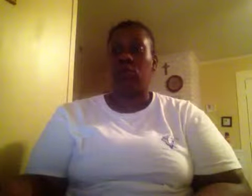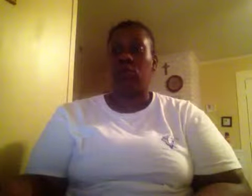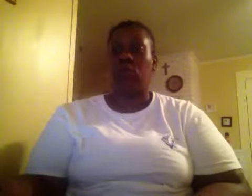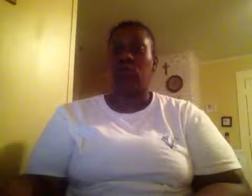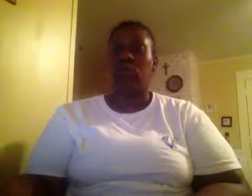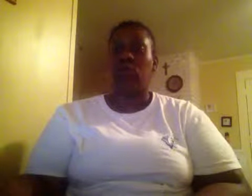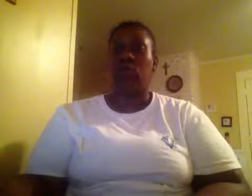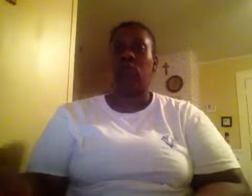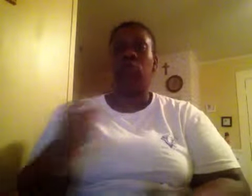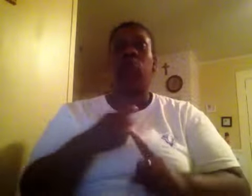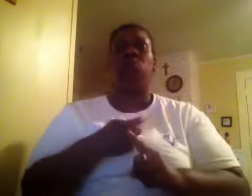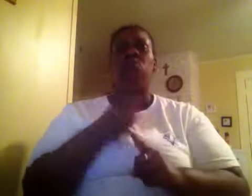important.